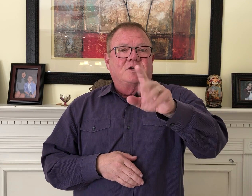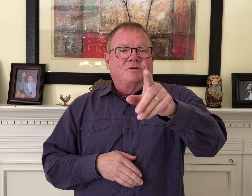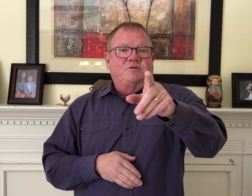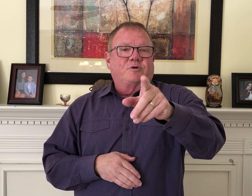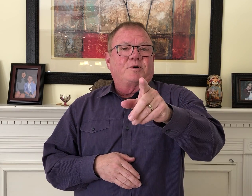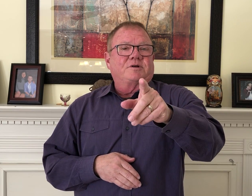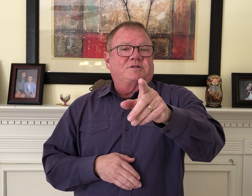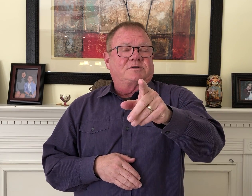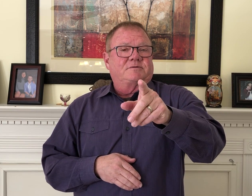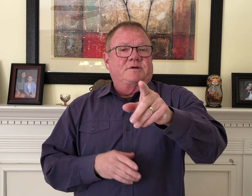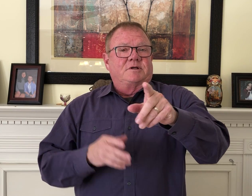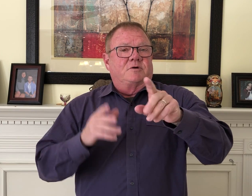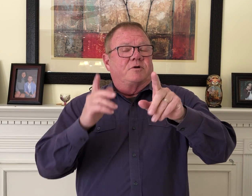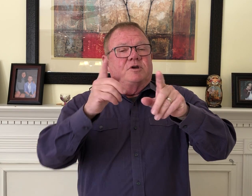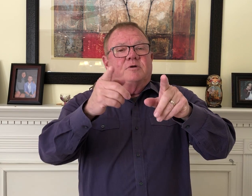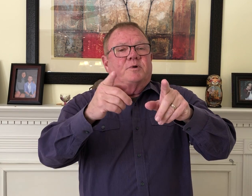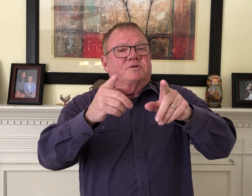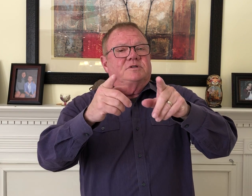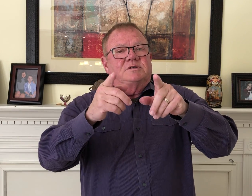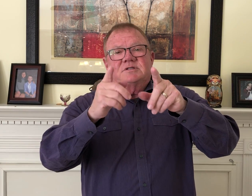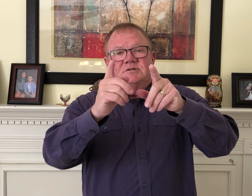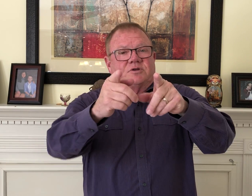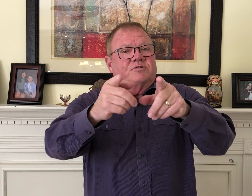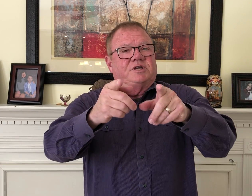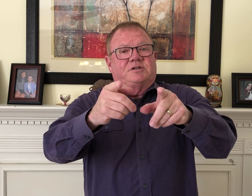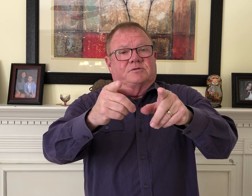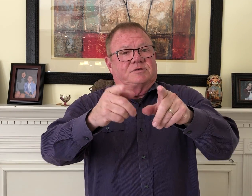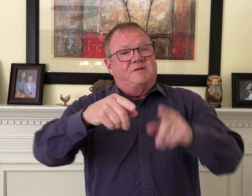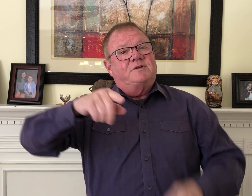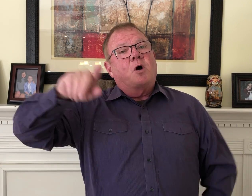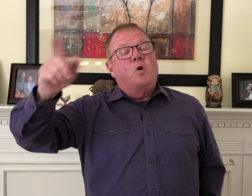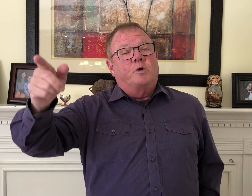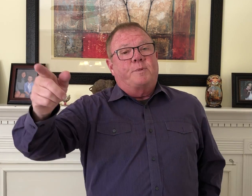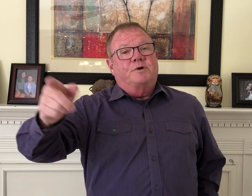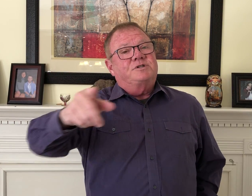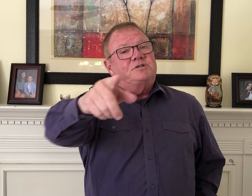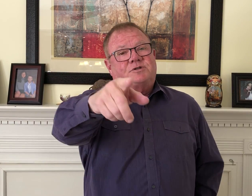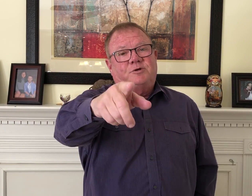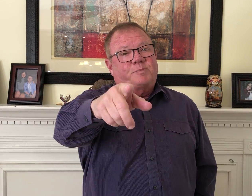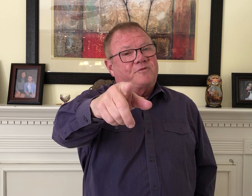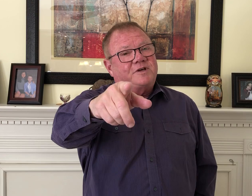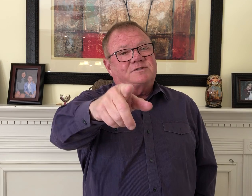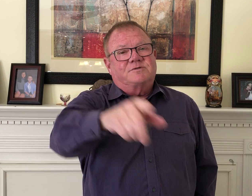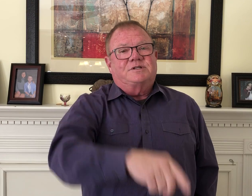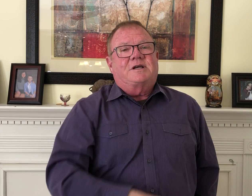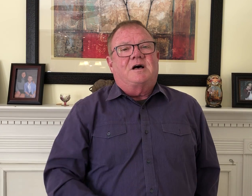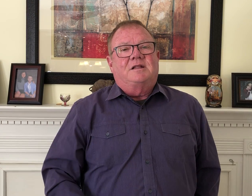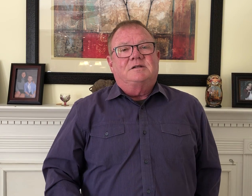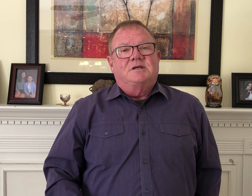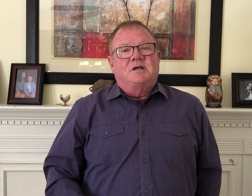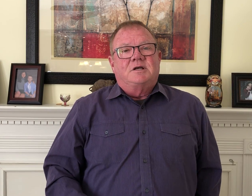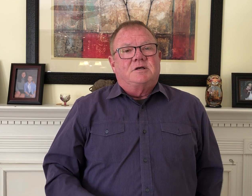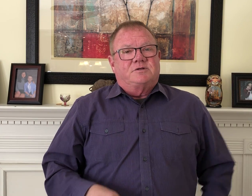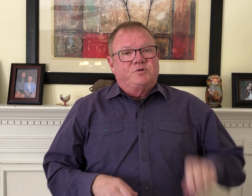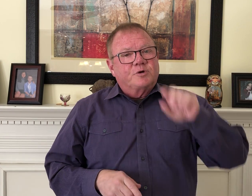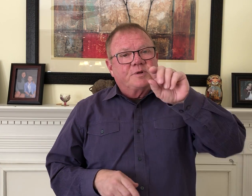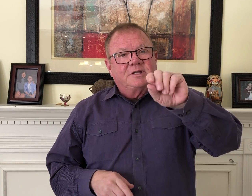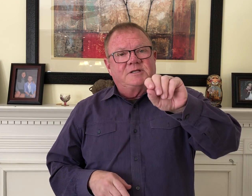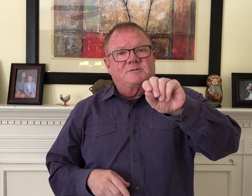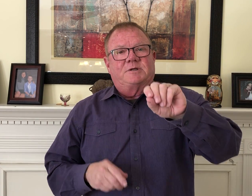To your bosses or young persons, to your teachers, even older persons, to your professors in college, to your policemen,